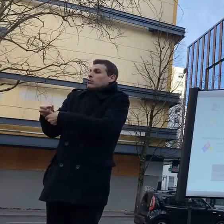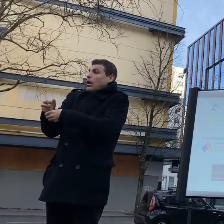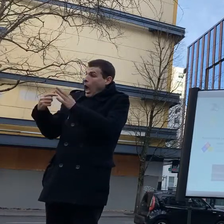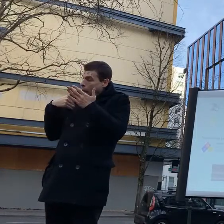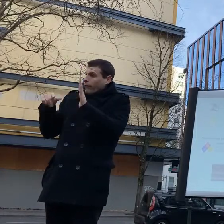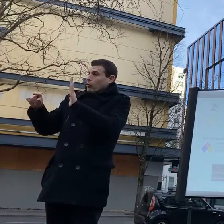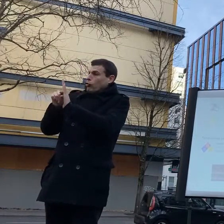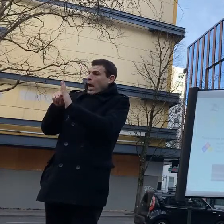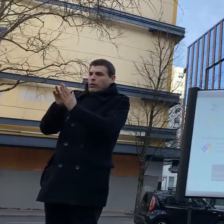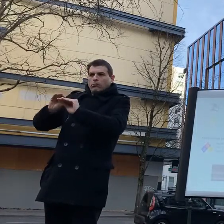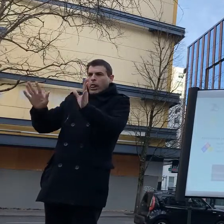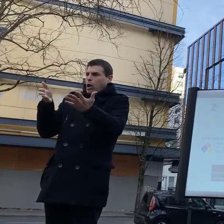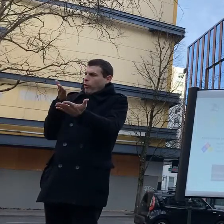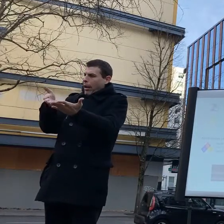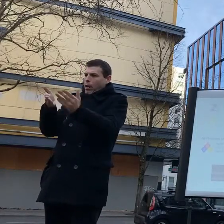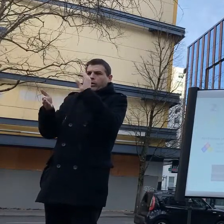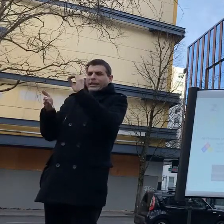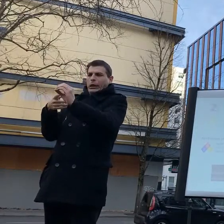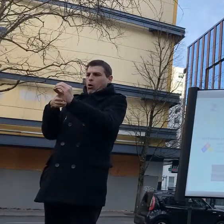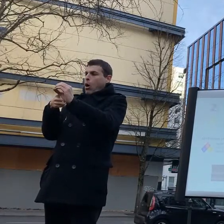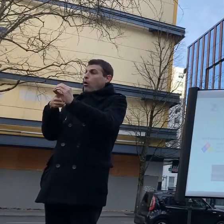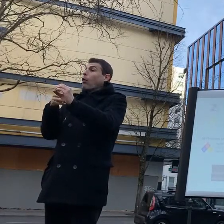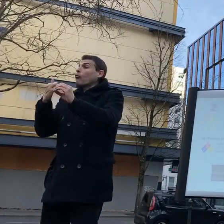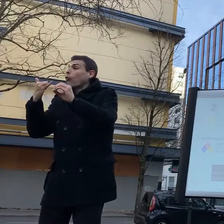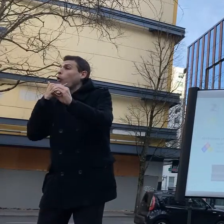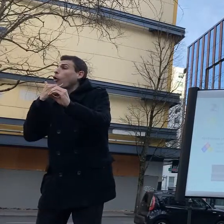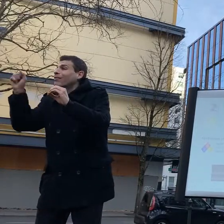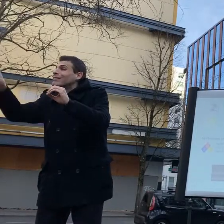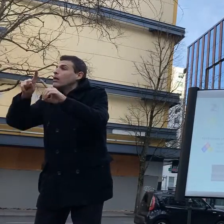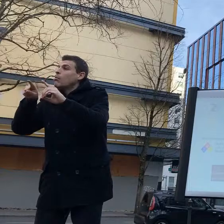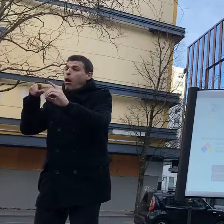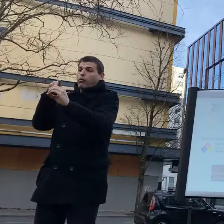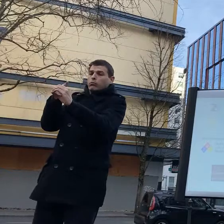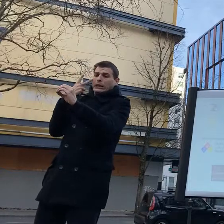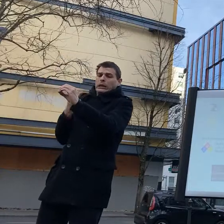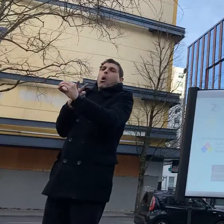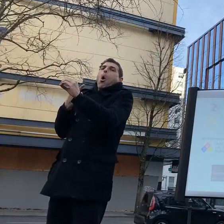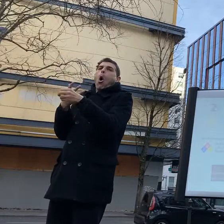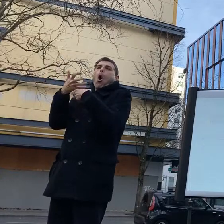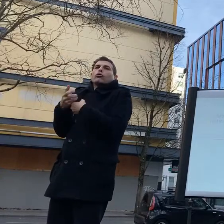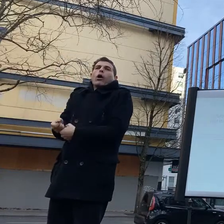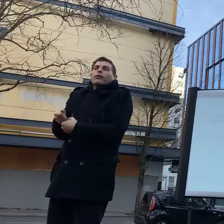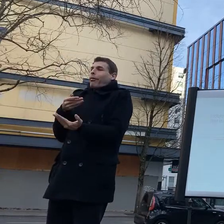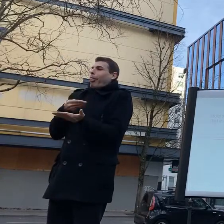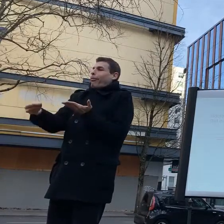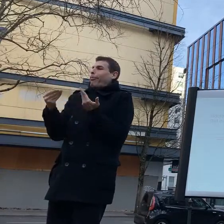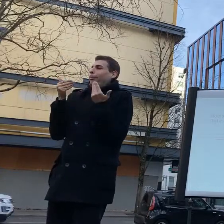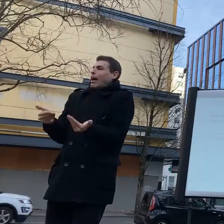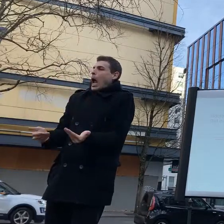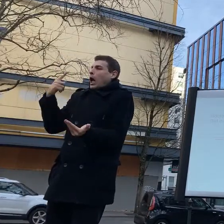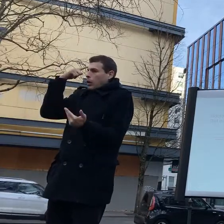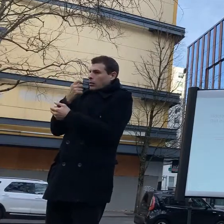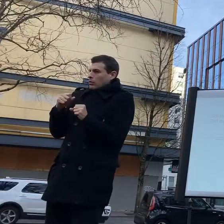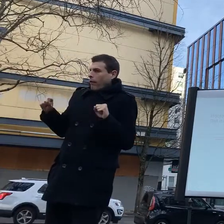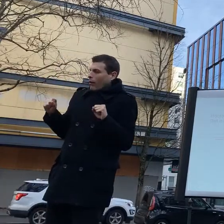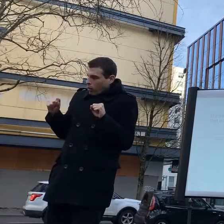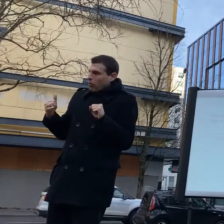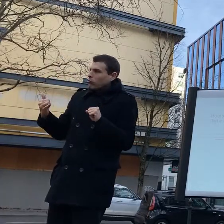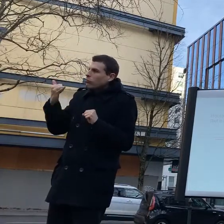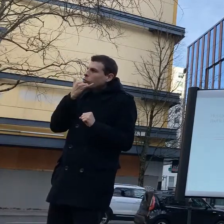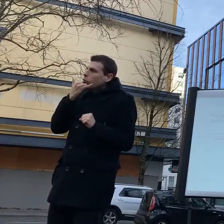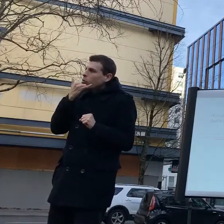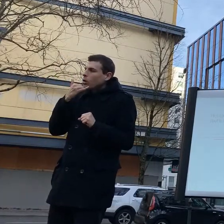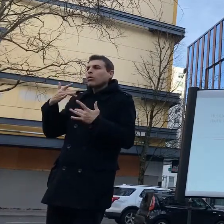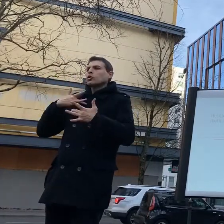yet portland police bureau labels it as inert smoke and treats it as if it's okay to throw into a crowd of people which is an